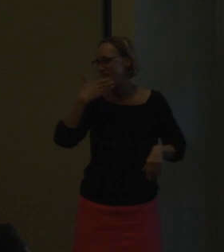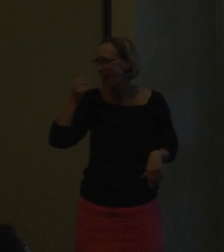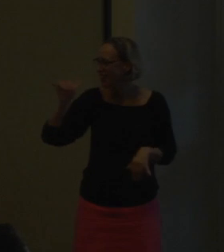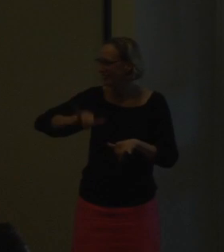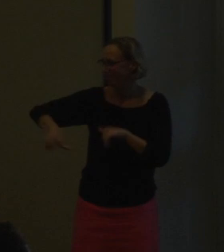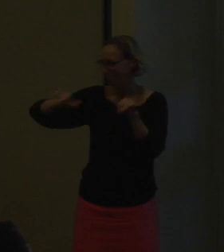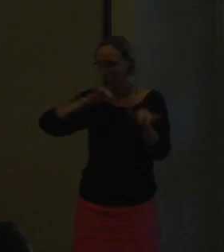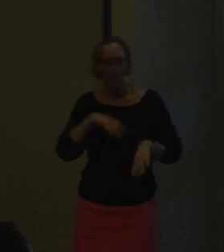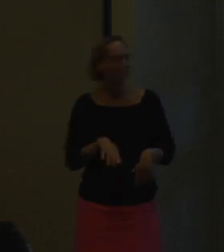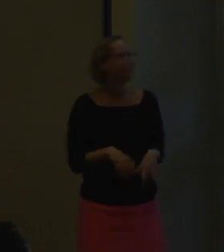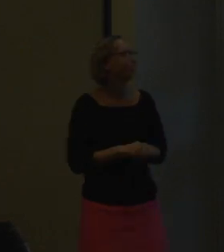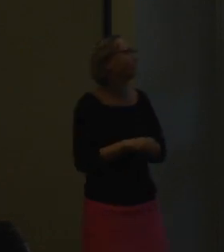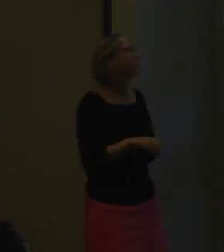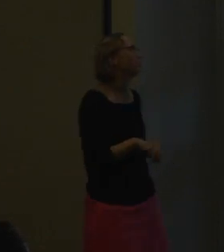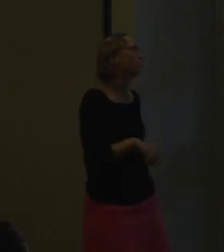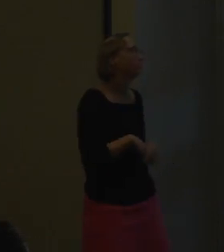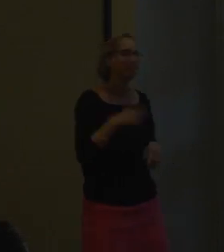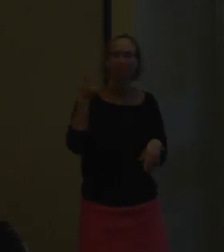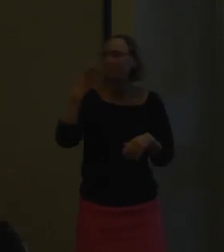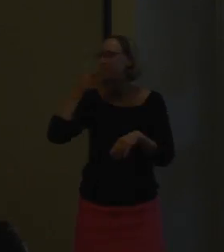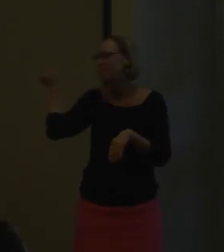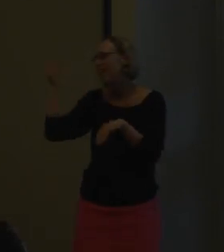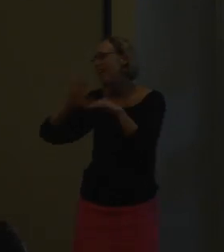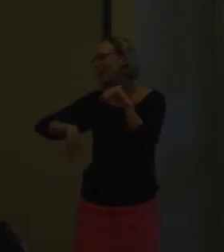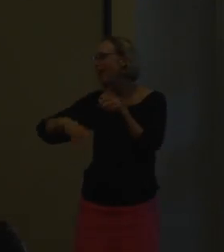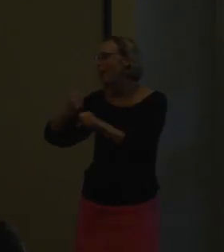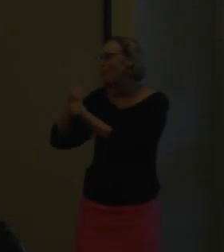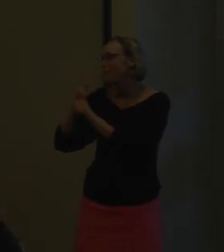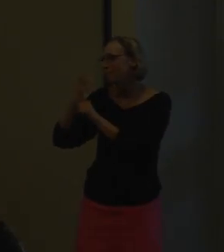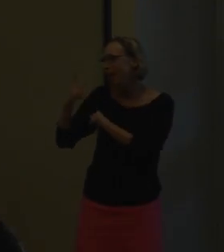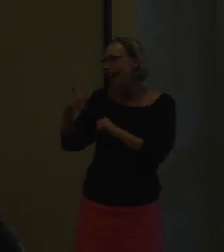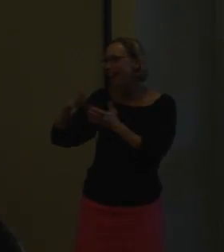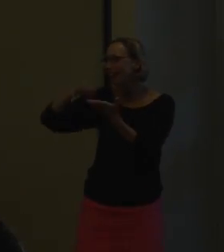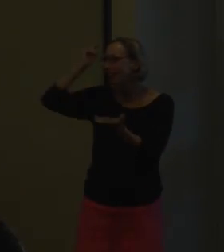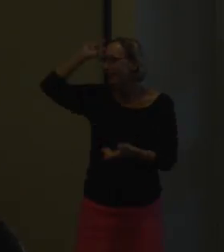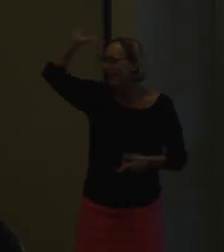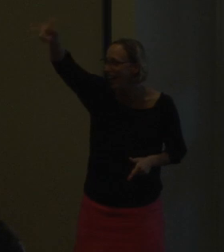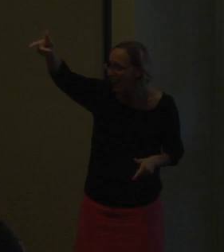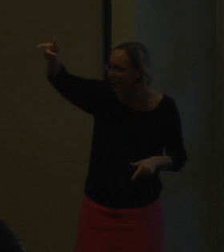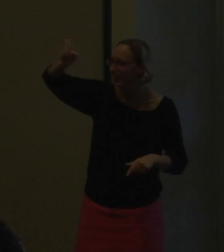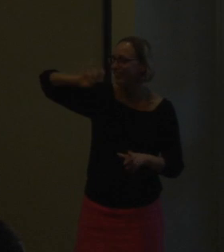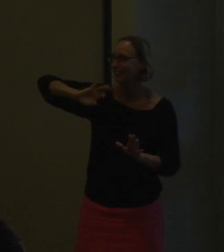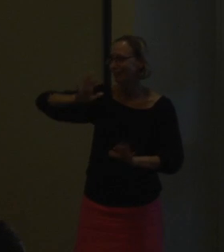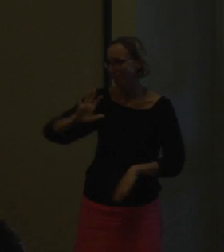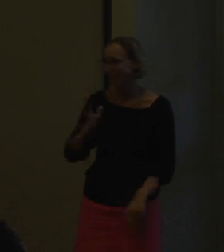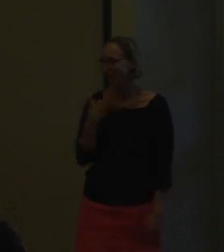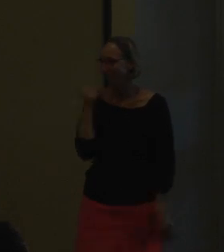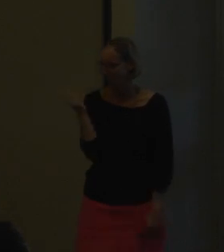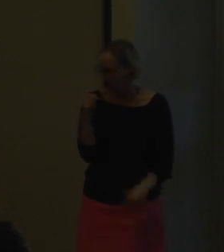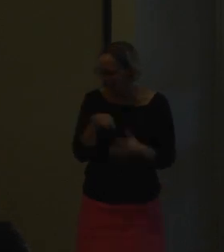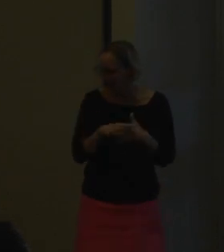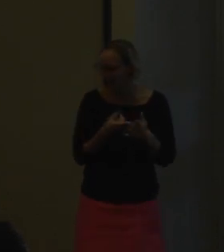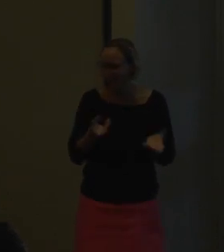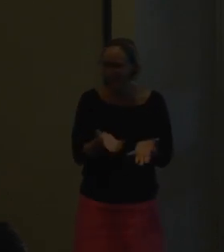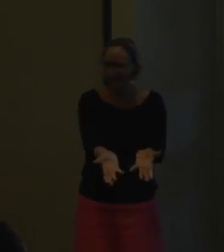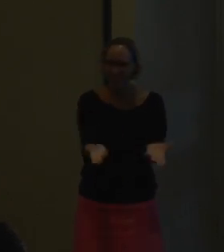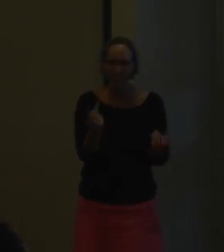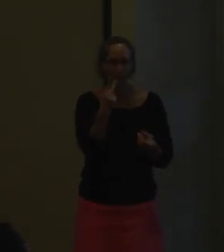So, I really strongly encourage the fact that, you know, earlier is better. And you don't want to hold off and, you know, learn